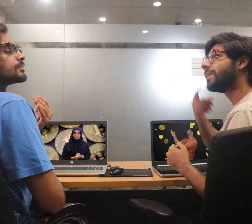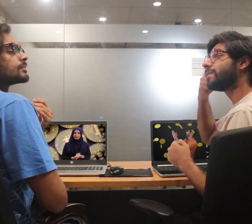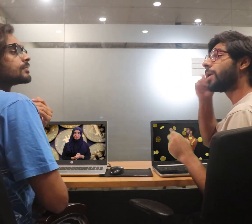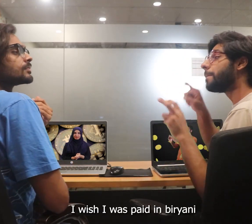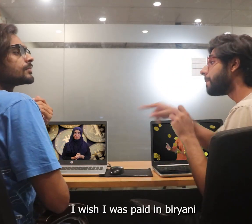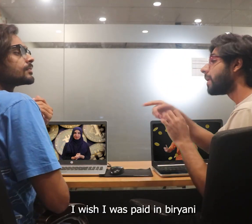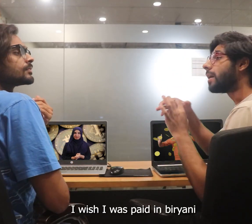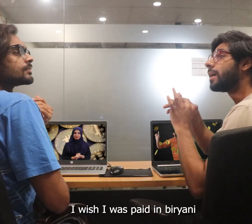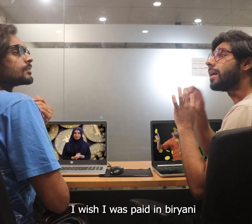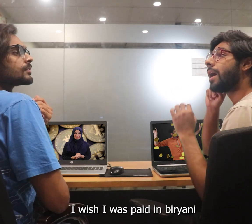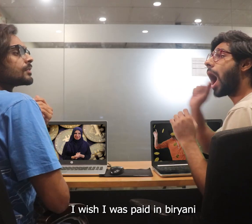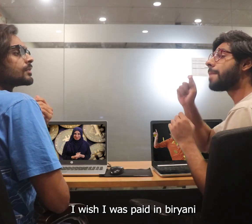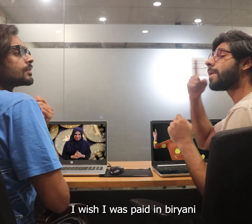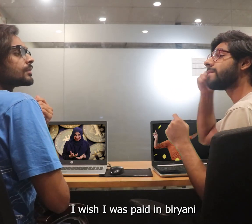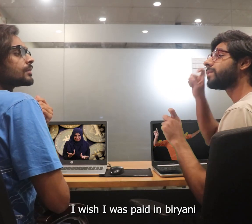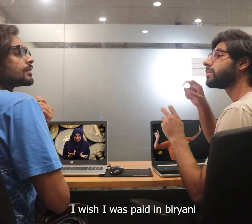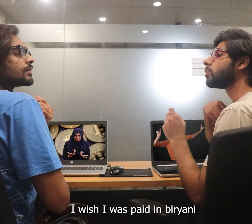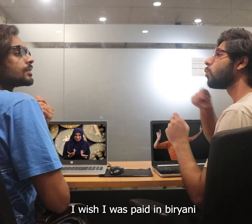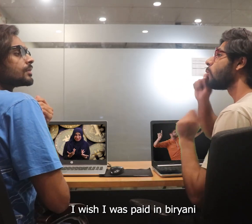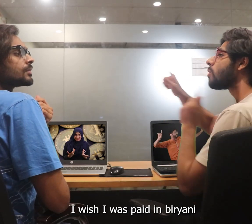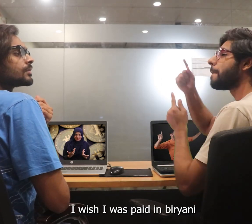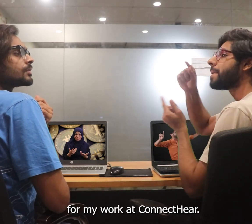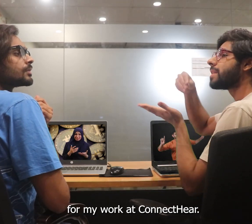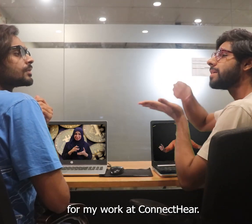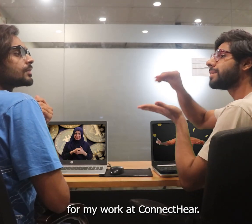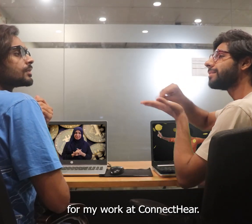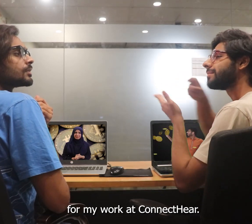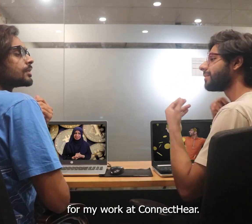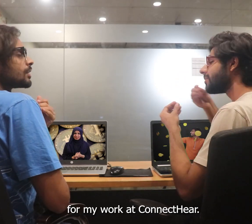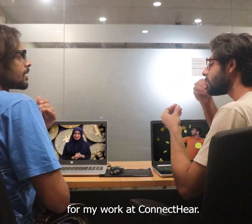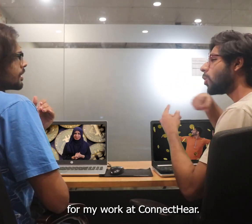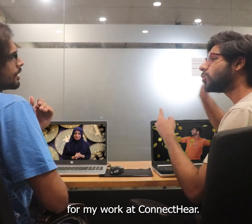I wish I was paid in biryani for my work at Connect here.